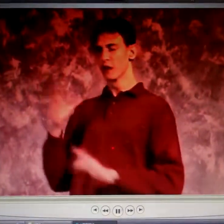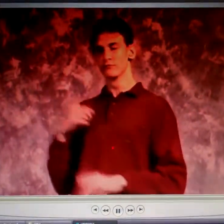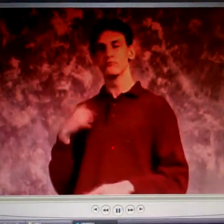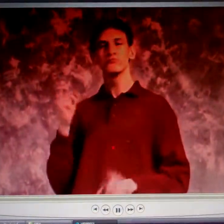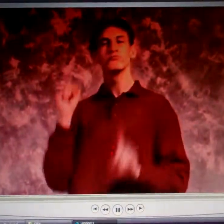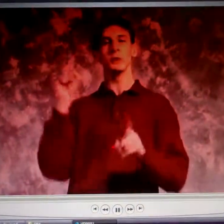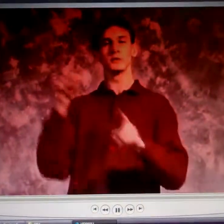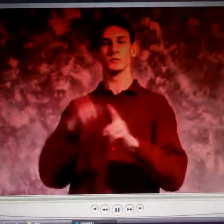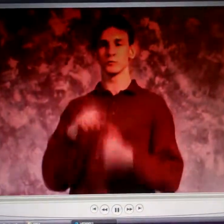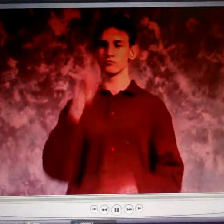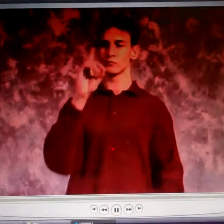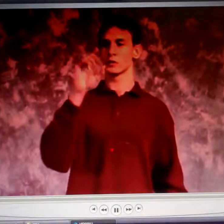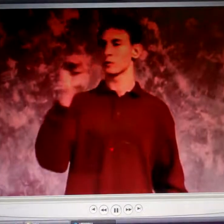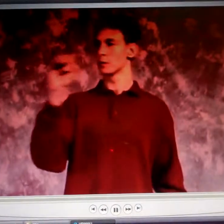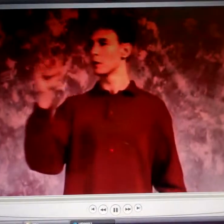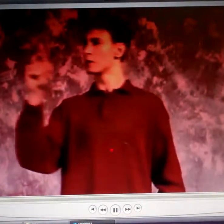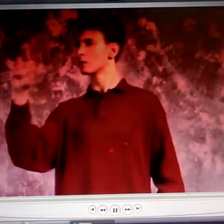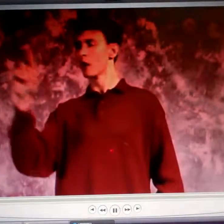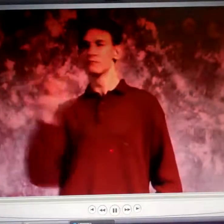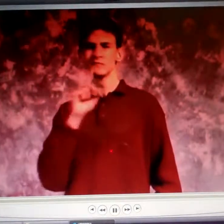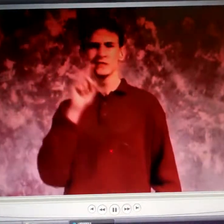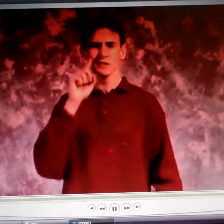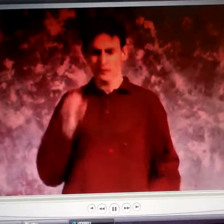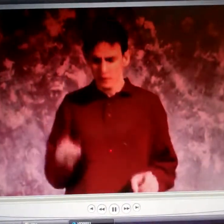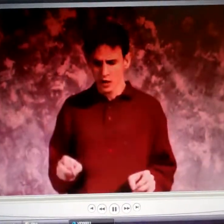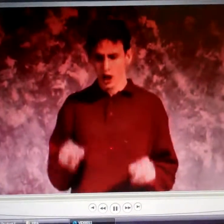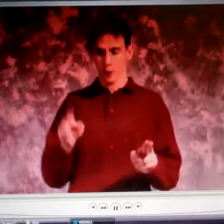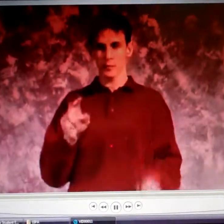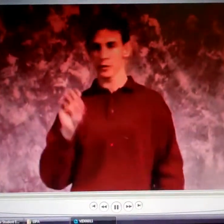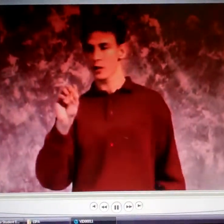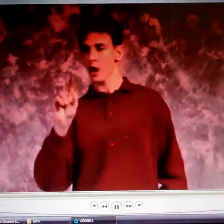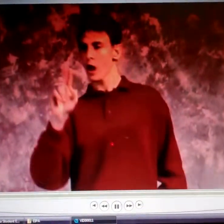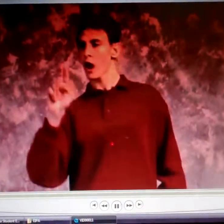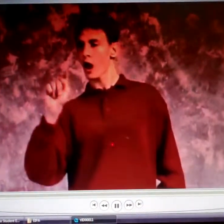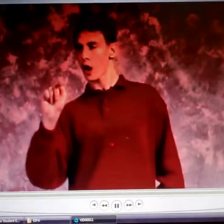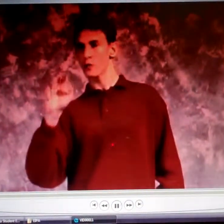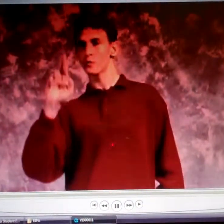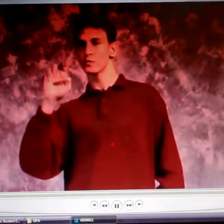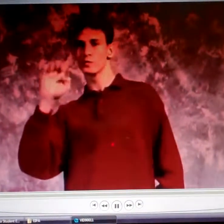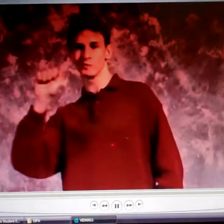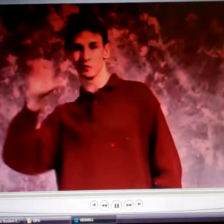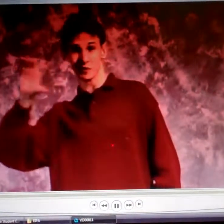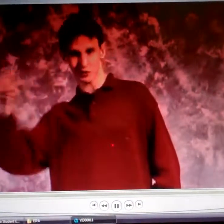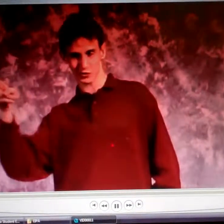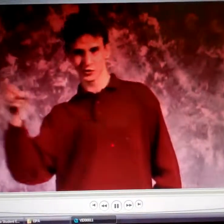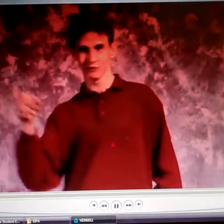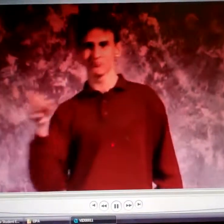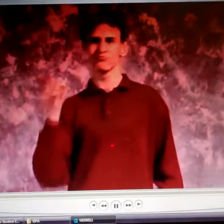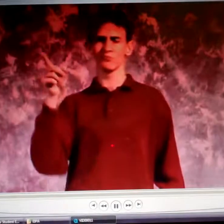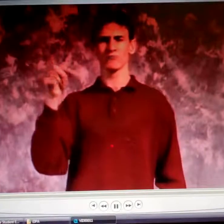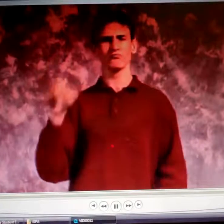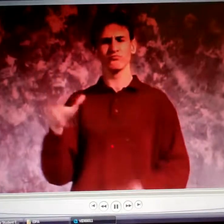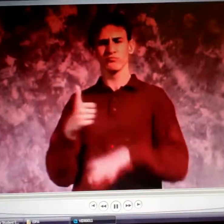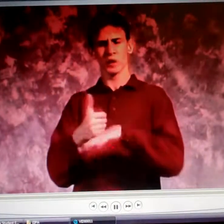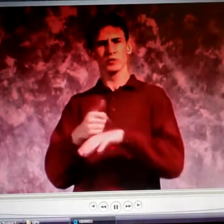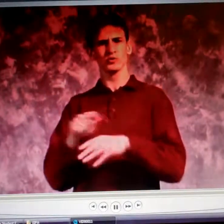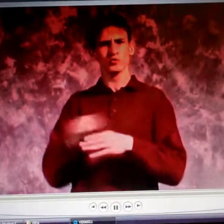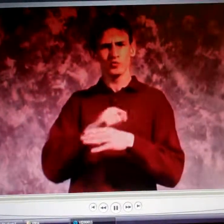Three summers ago I went to DOOR the Deaf Opportunity